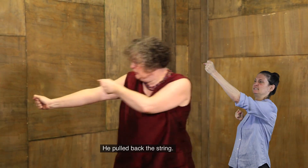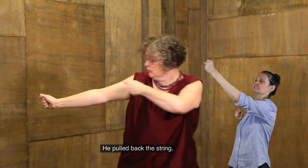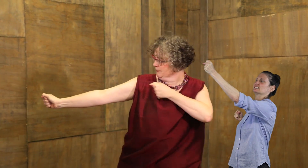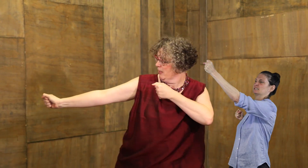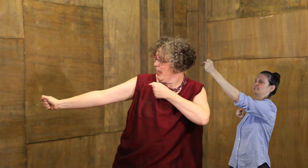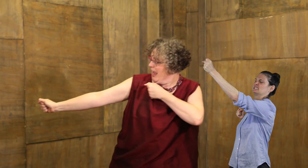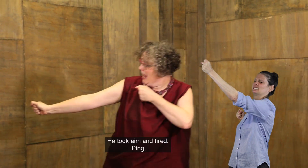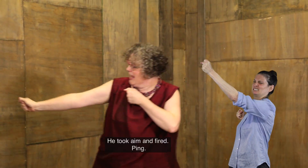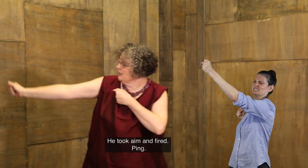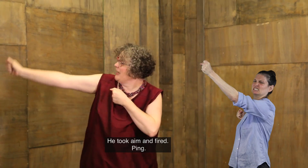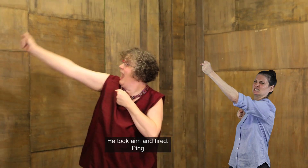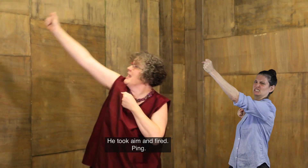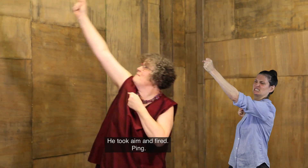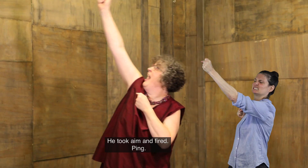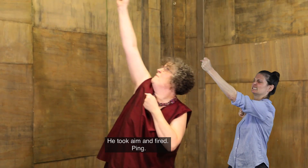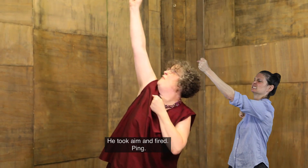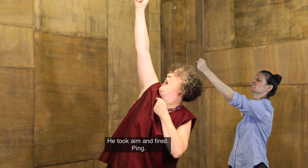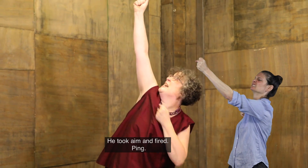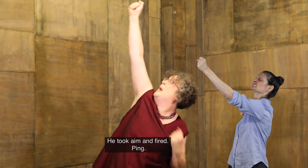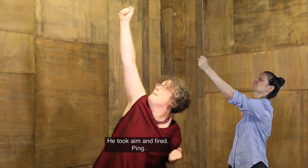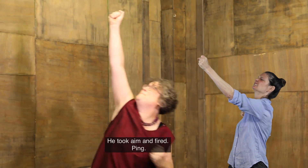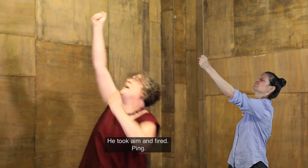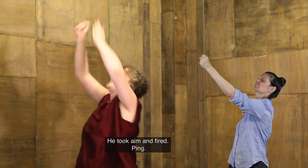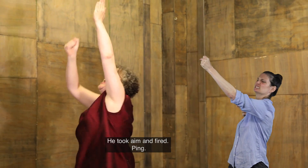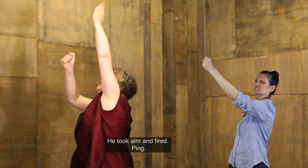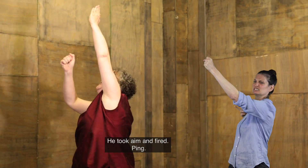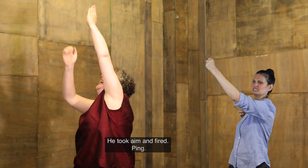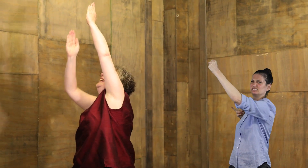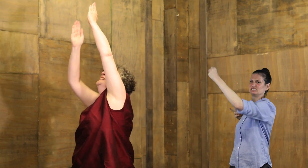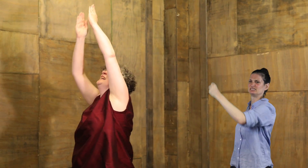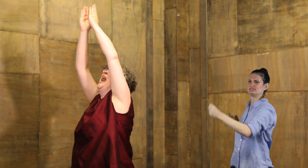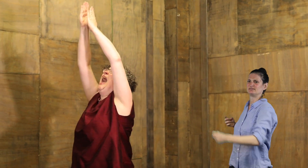string. Gub. He took aim and fired. Bing!